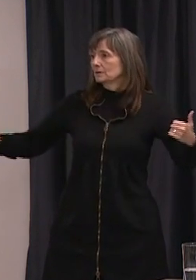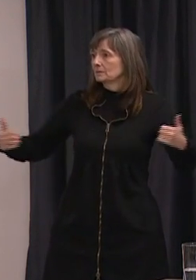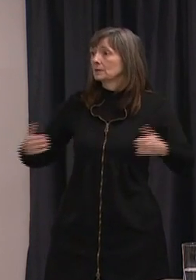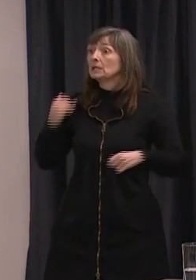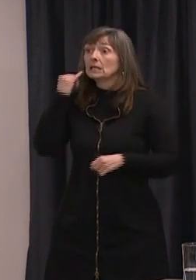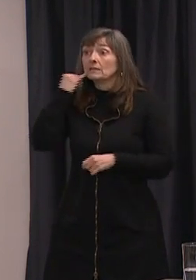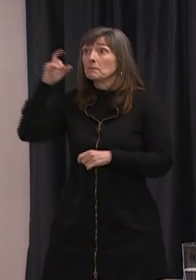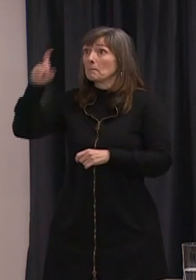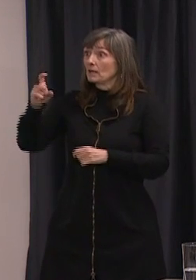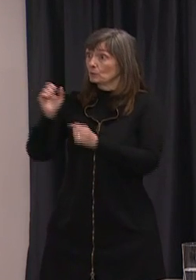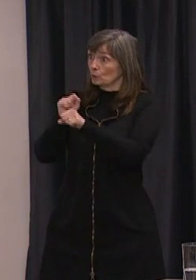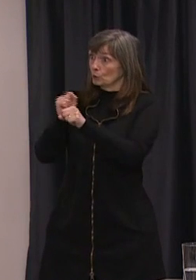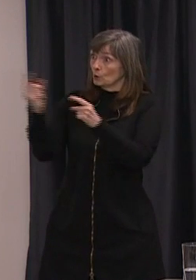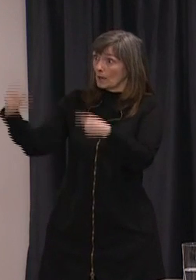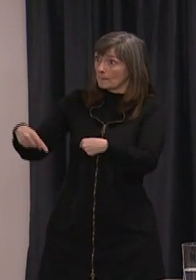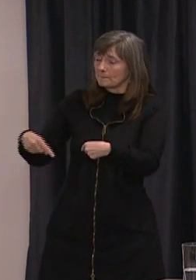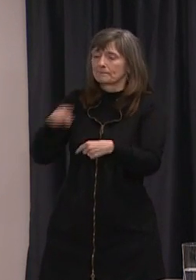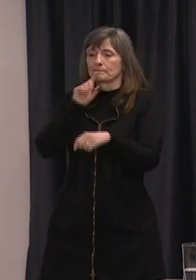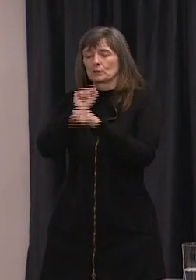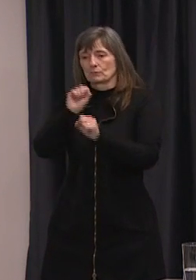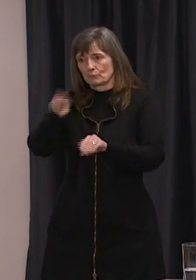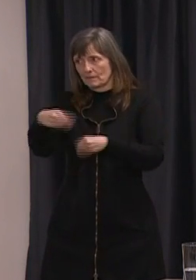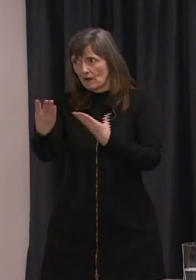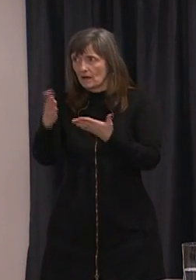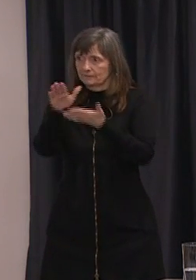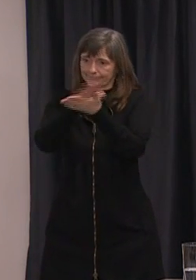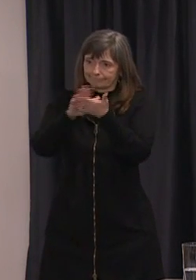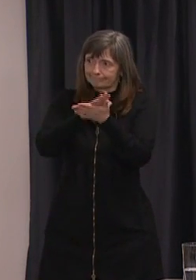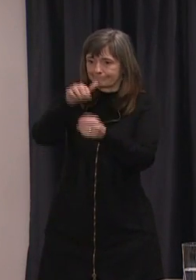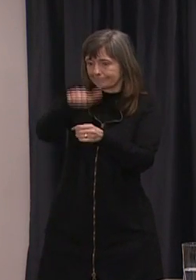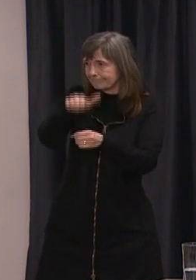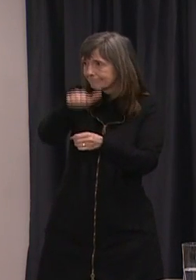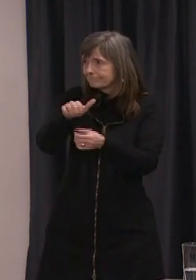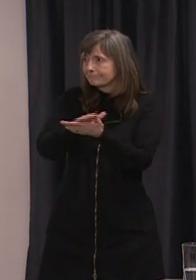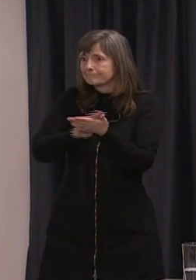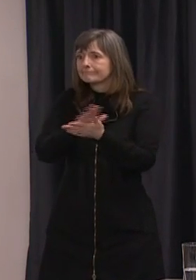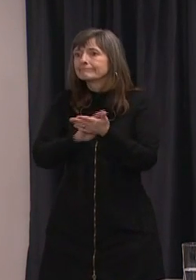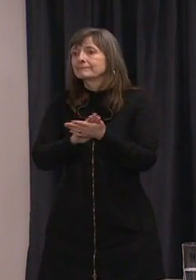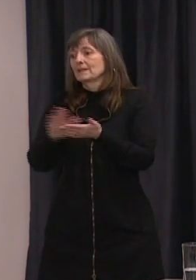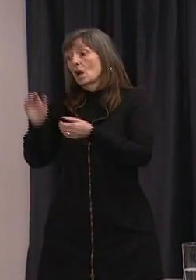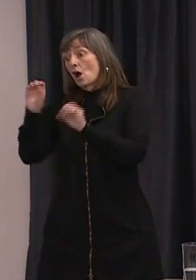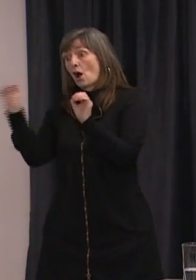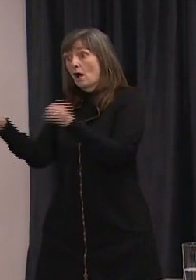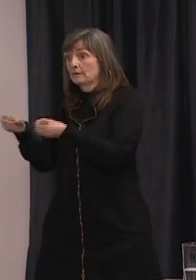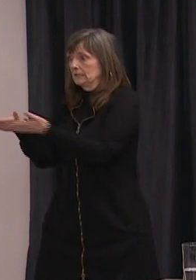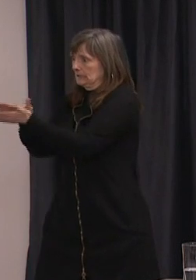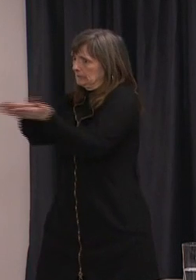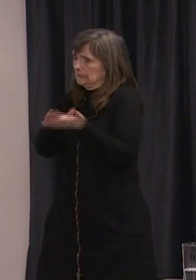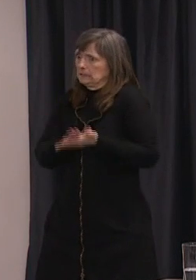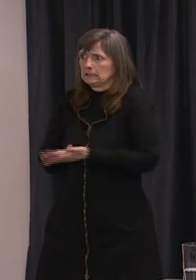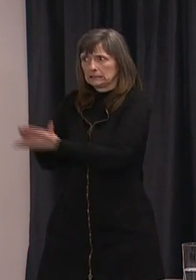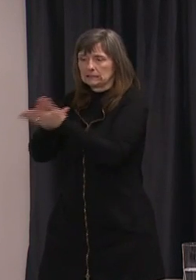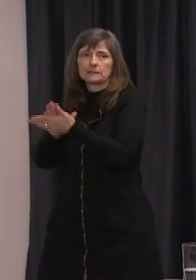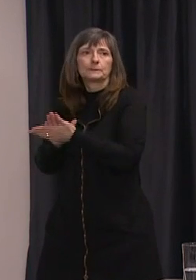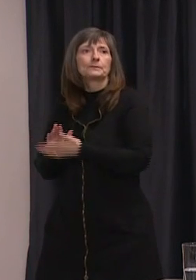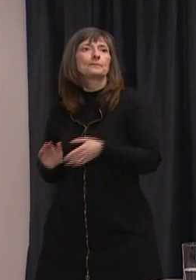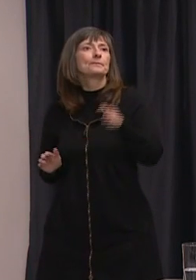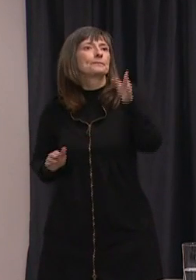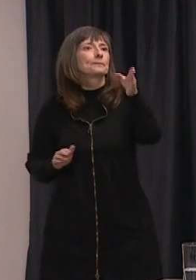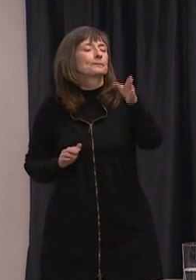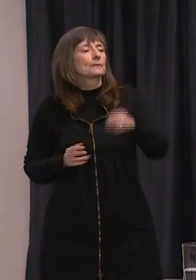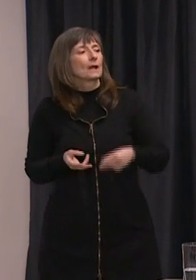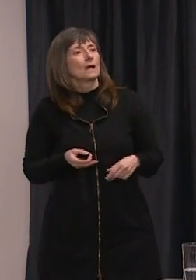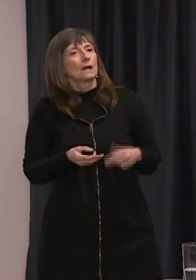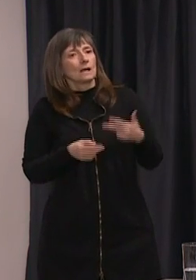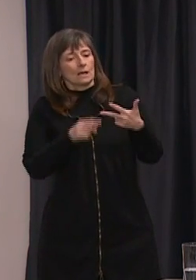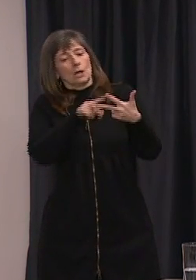hand sanitizers and and keeping your office clean. The two new presumptive